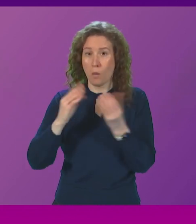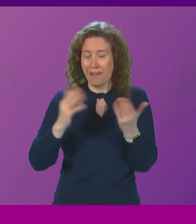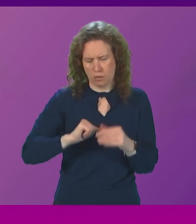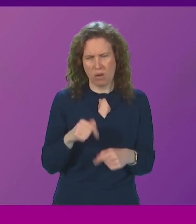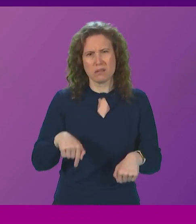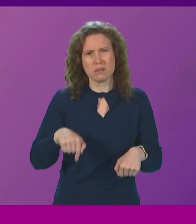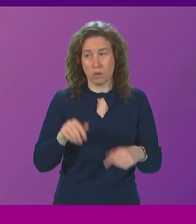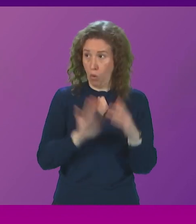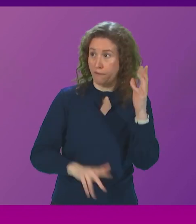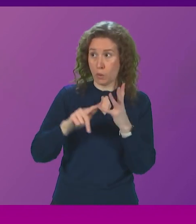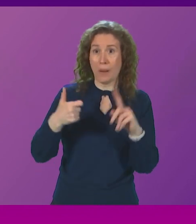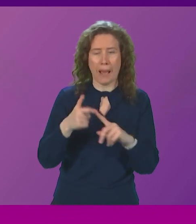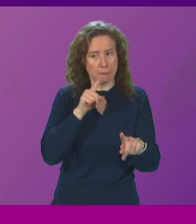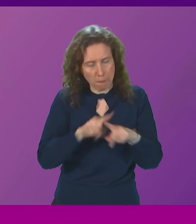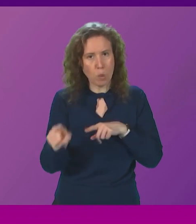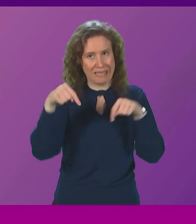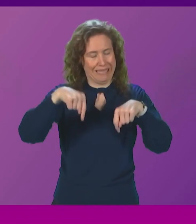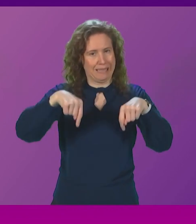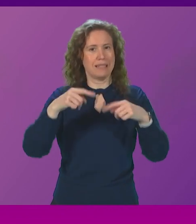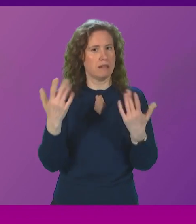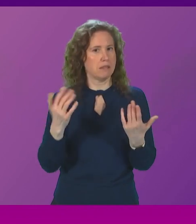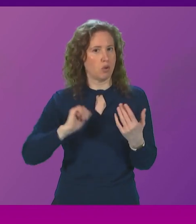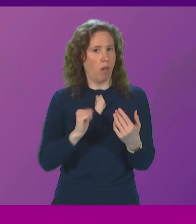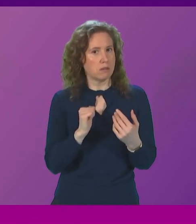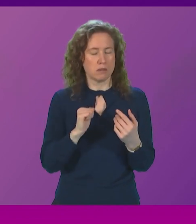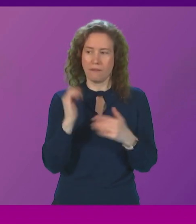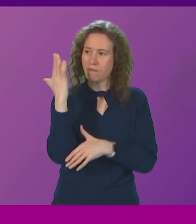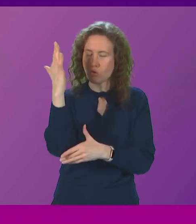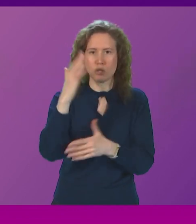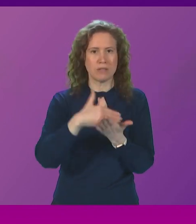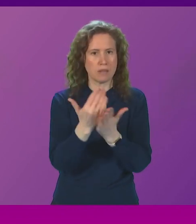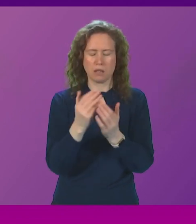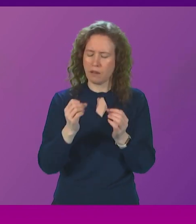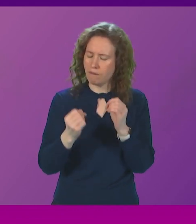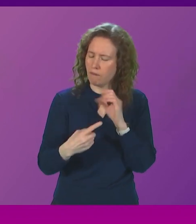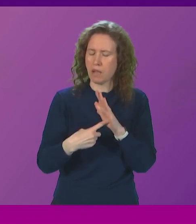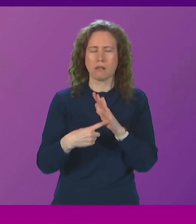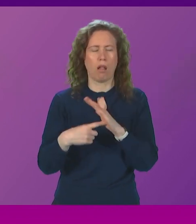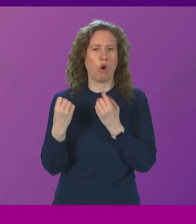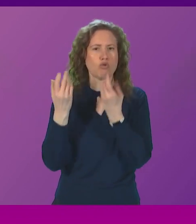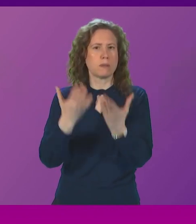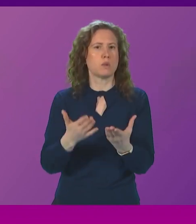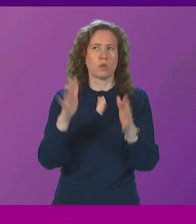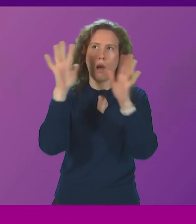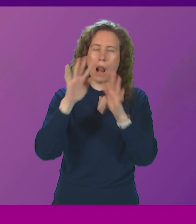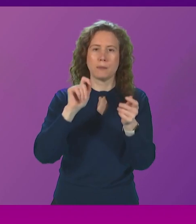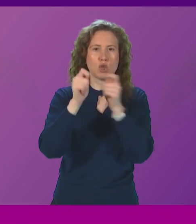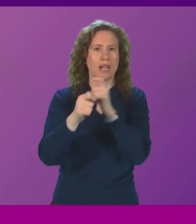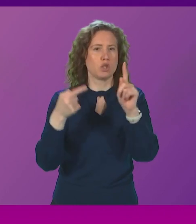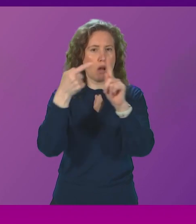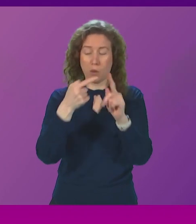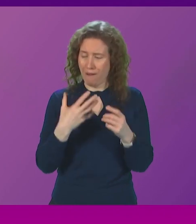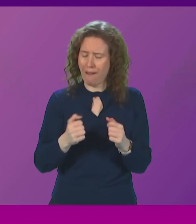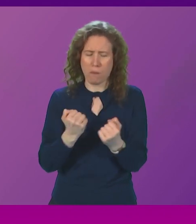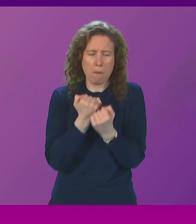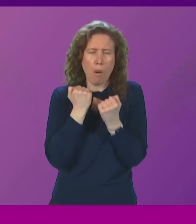in Scotland Scotland's forests and forestry sector are making a vital contribution to our climate change targets we've set out bold